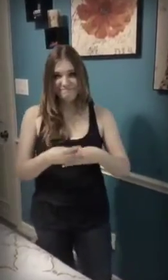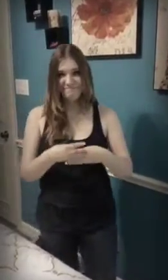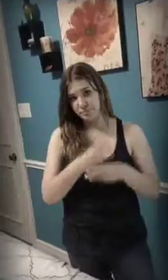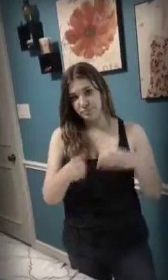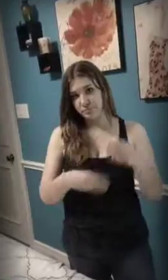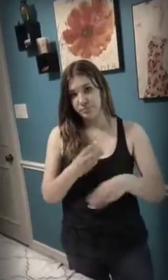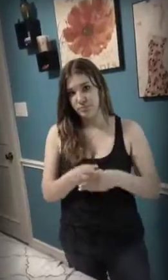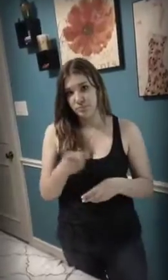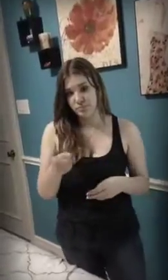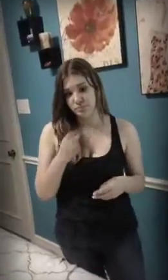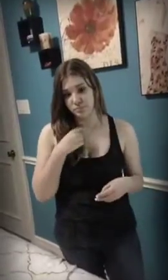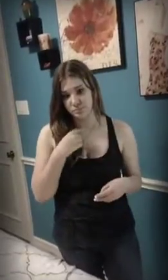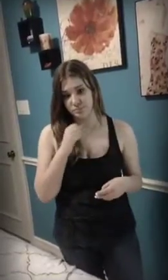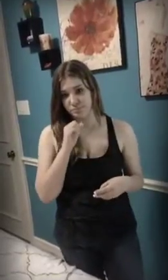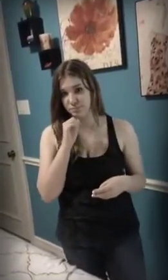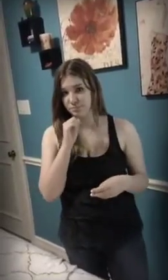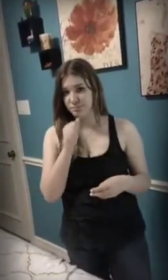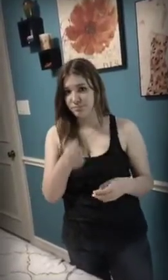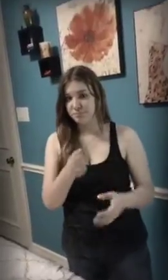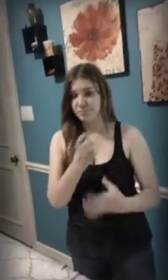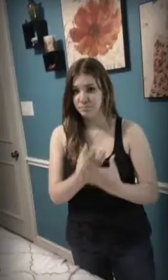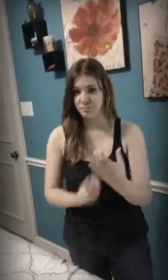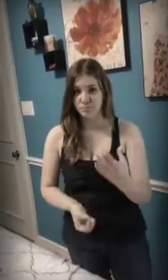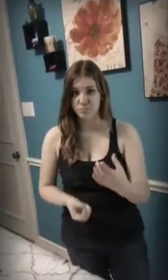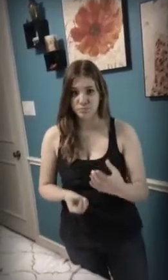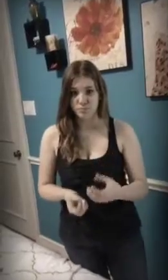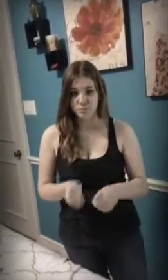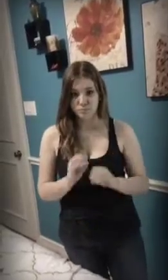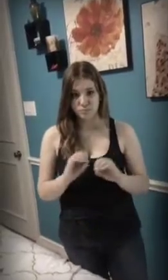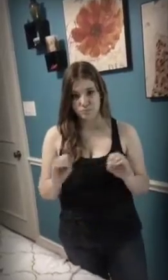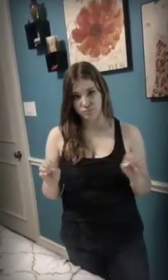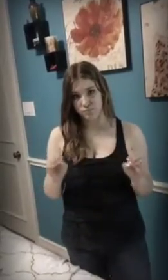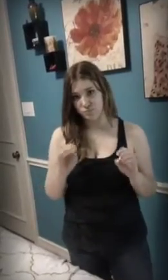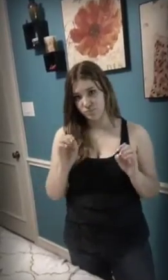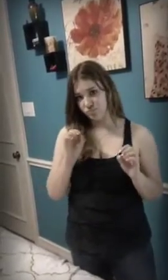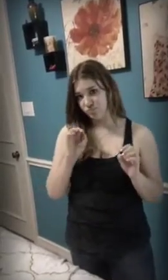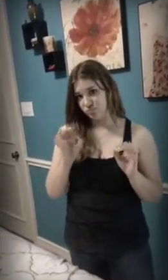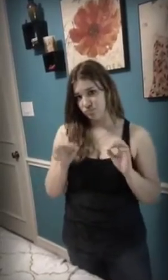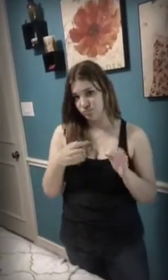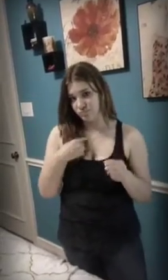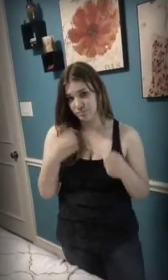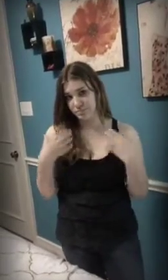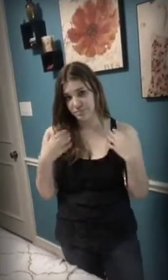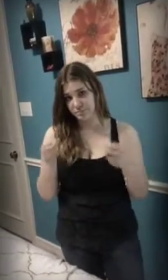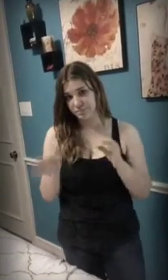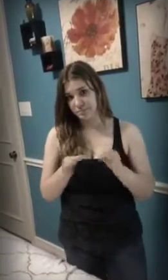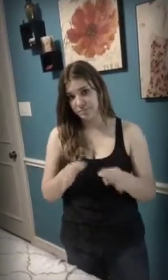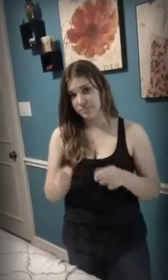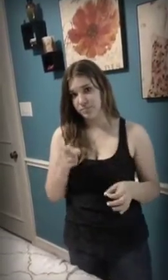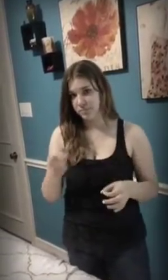I'm not the one who's lost with no direction But you'll never see